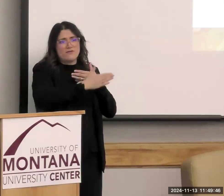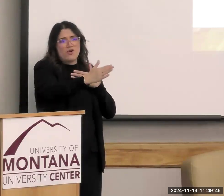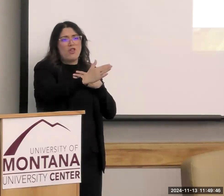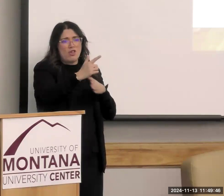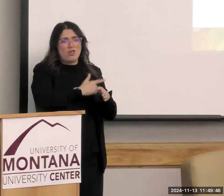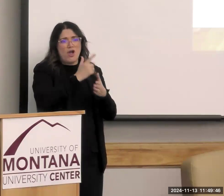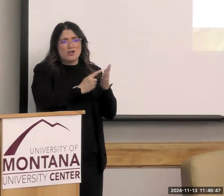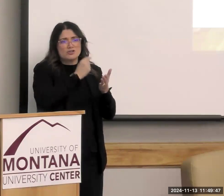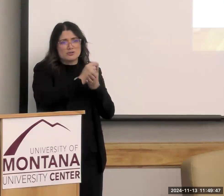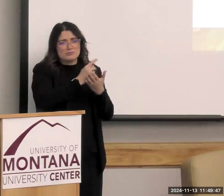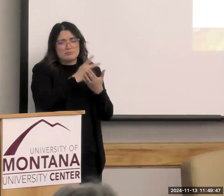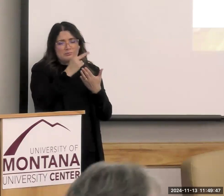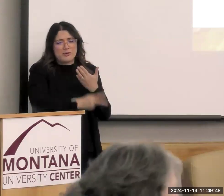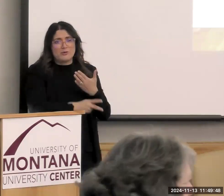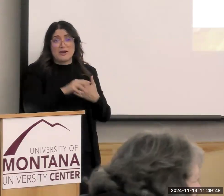Mary.